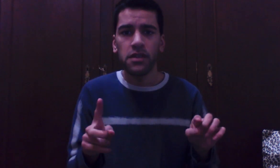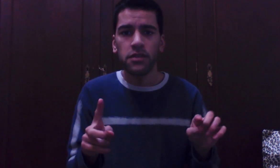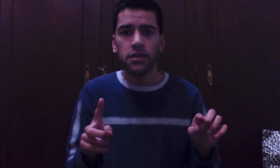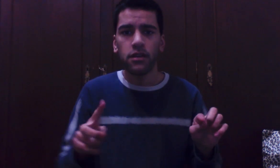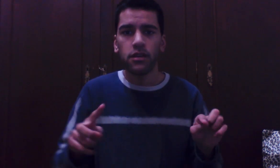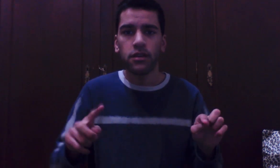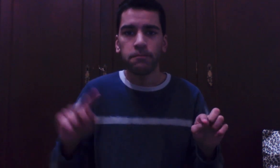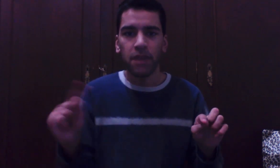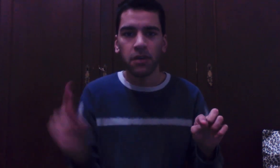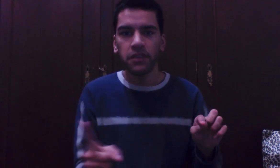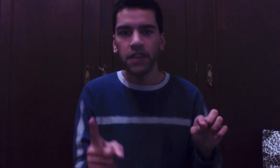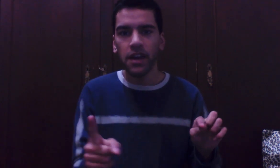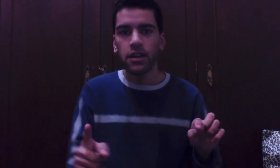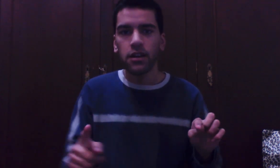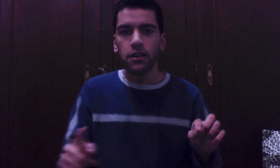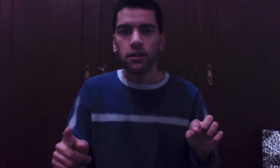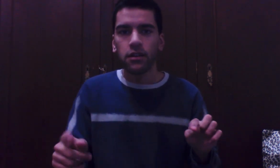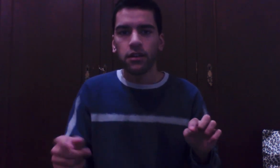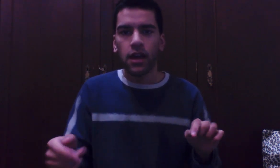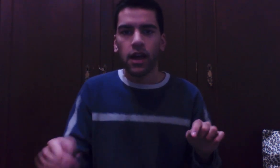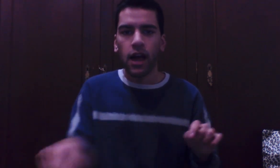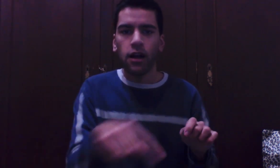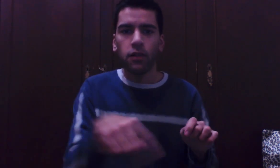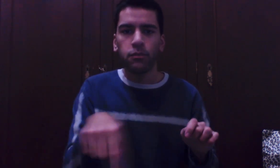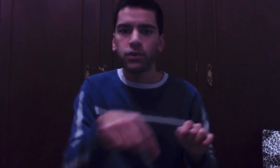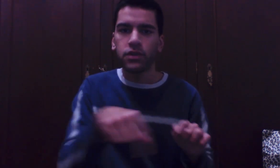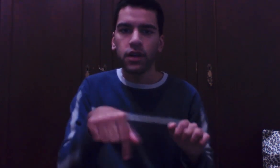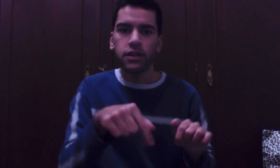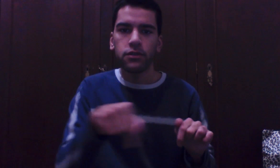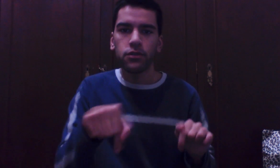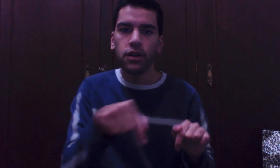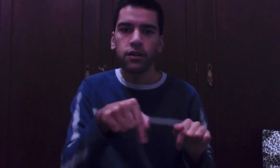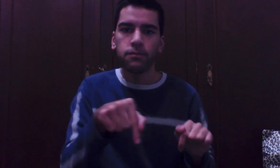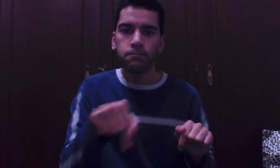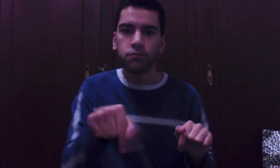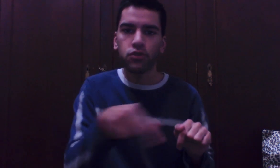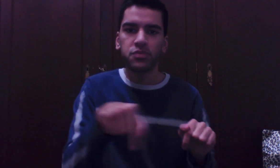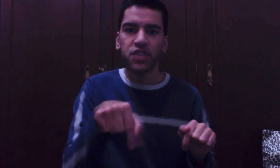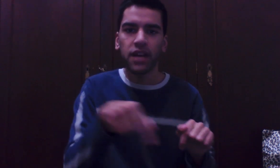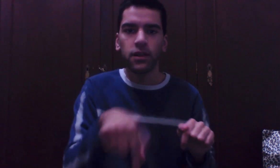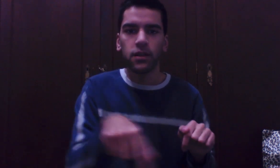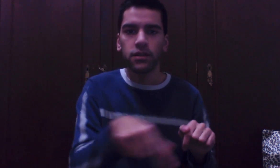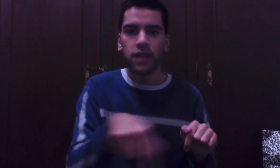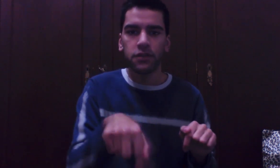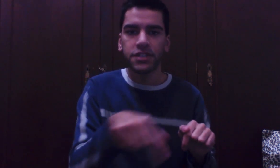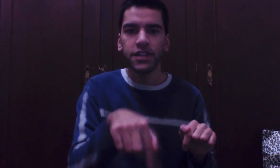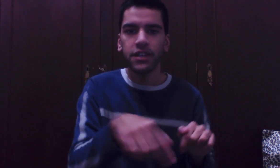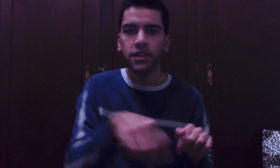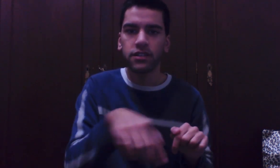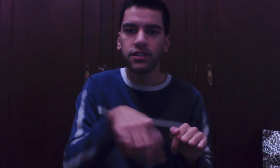Megan Olydier I'll put a link to her booktube channel down here on the